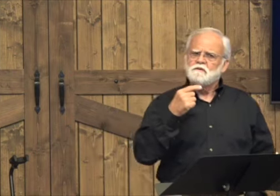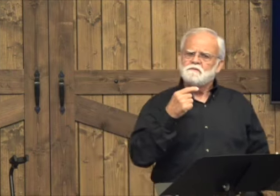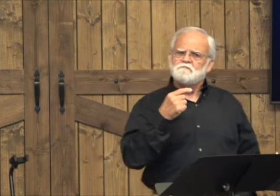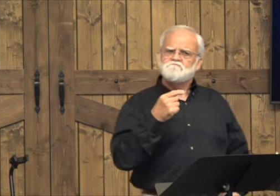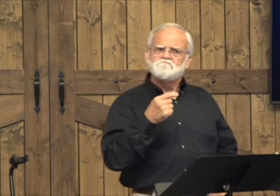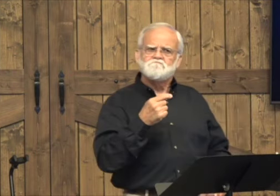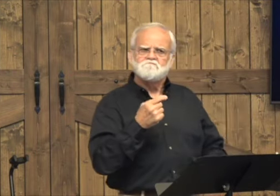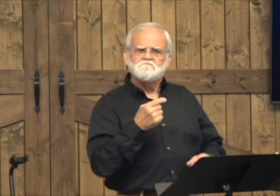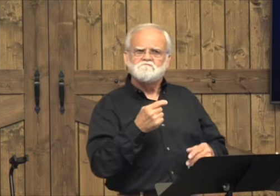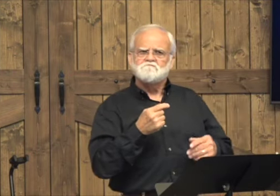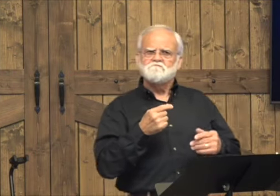Now, it's very steep.